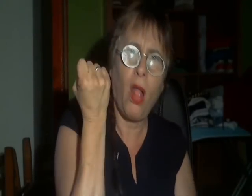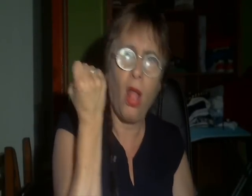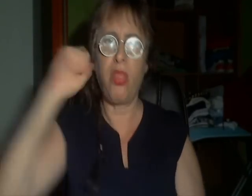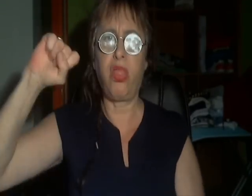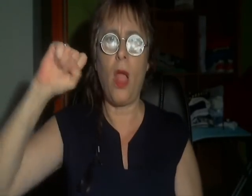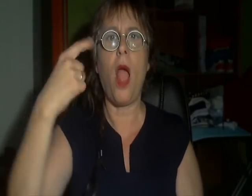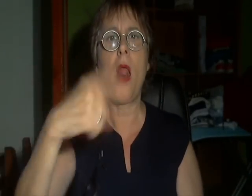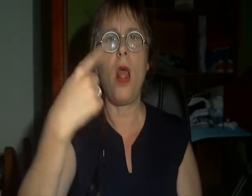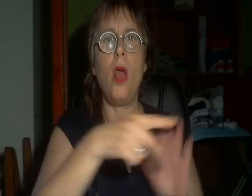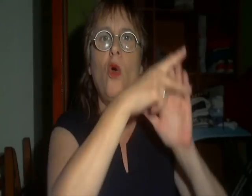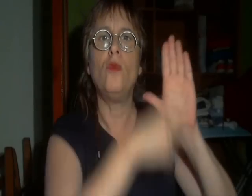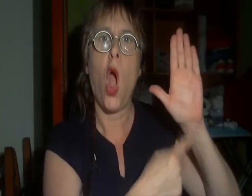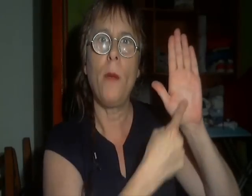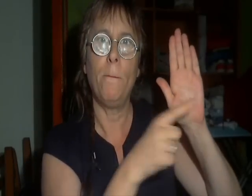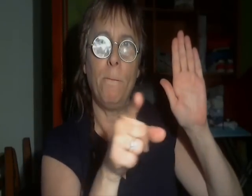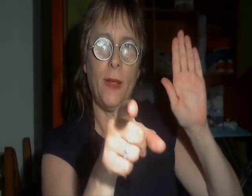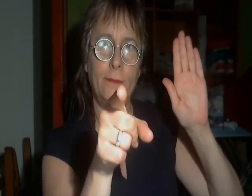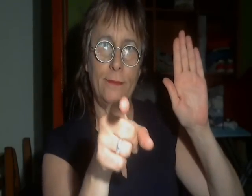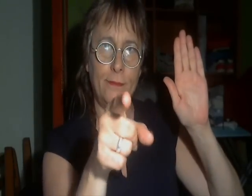arriving in Shalore City! As the journey continues!